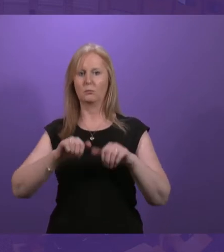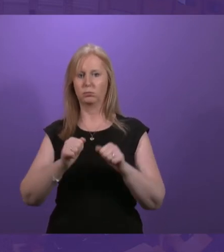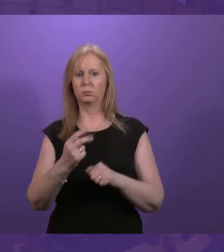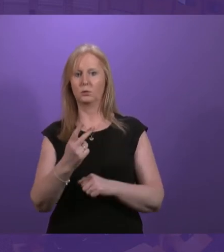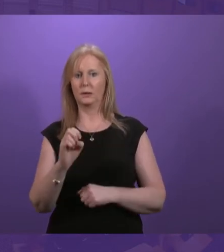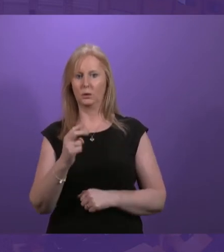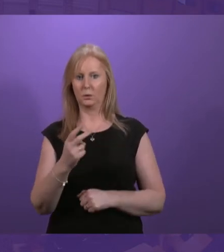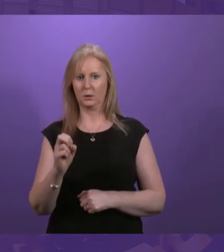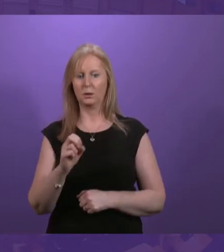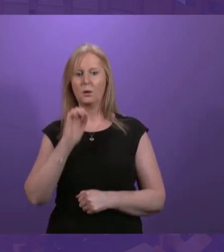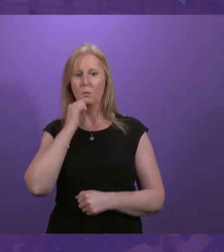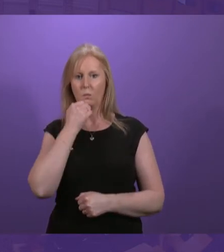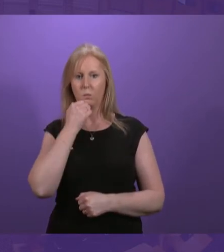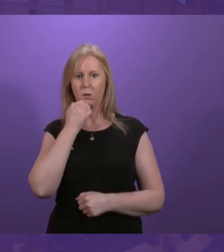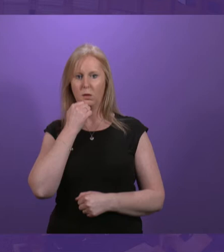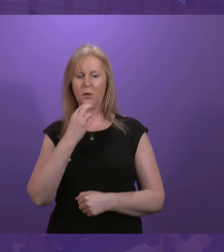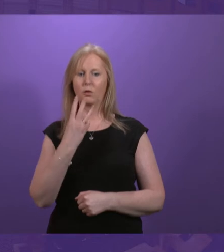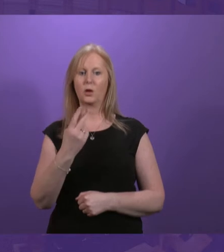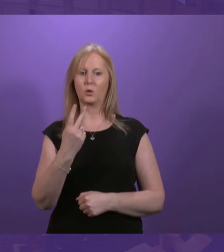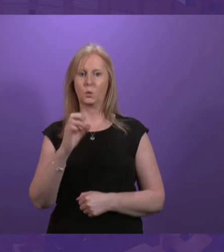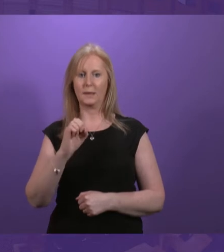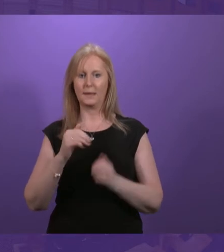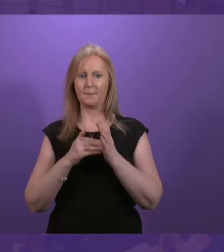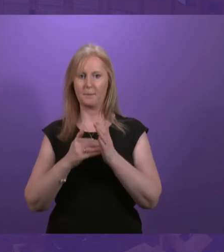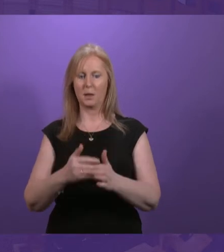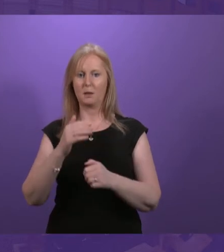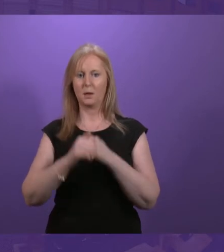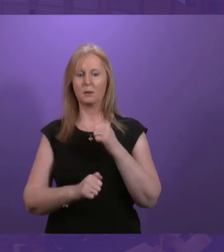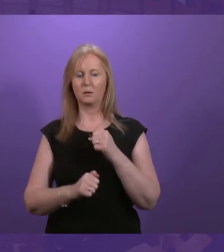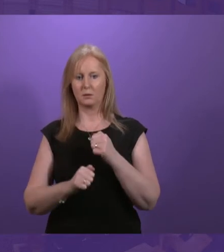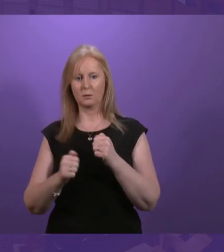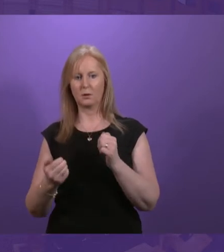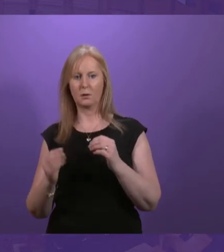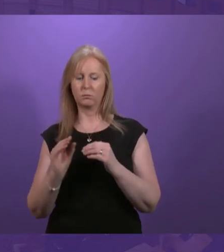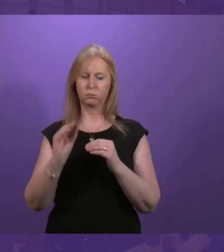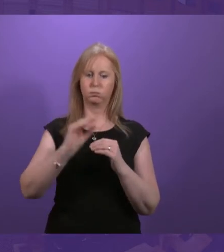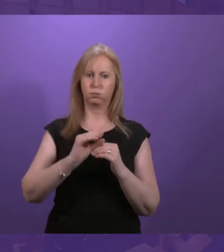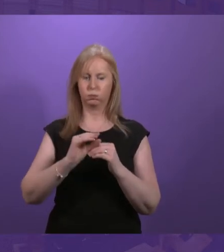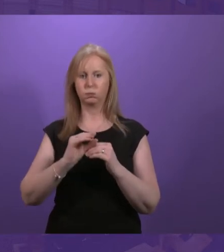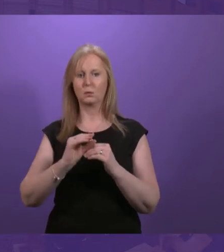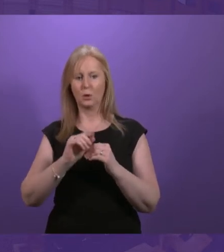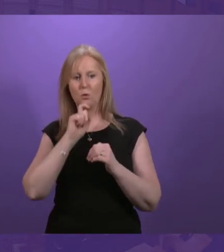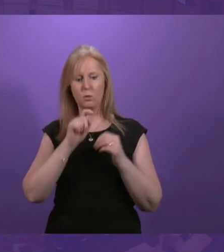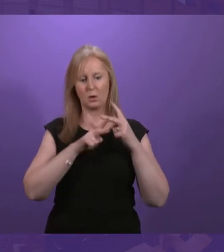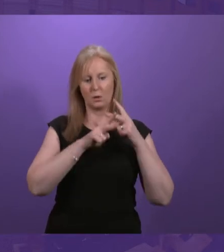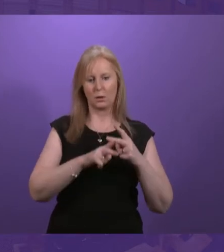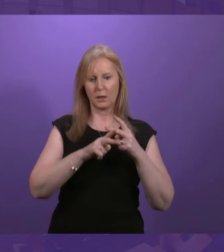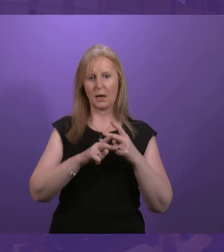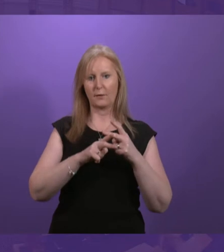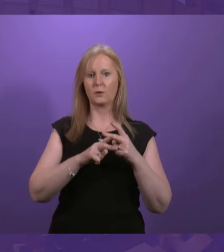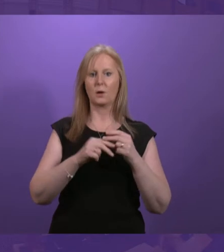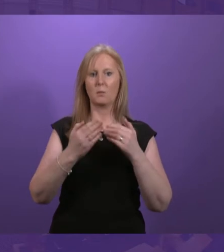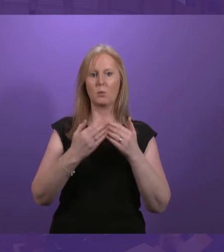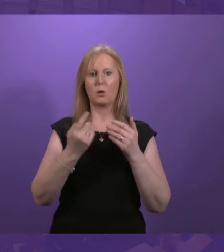in carers is at £320 million. We will also introduce an additional payment for carers who look after more than one disabled